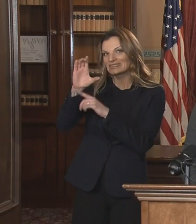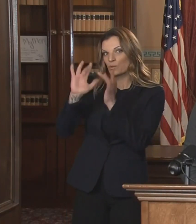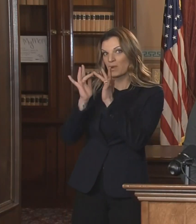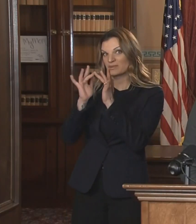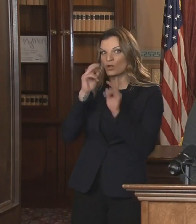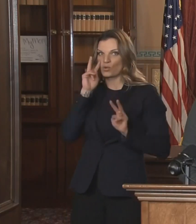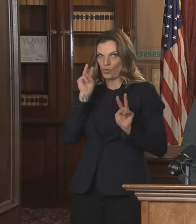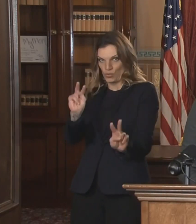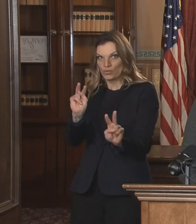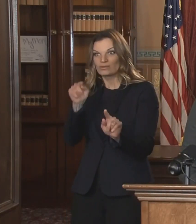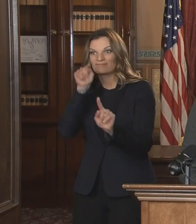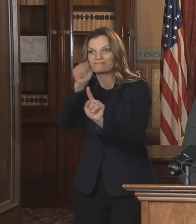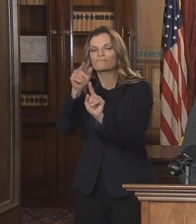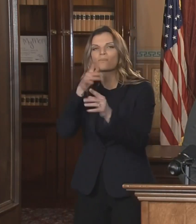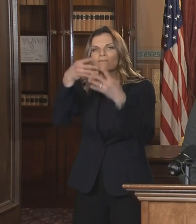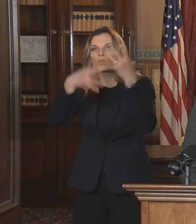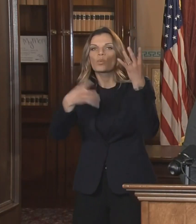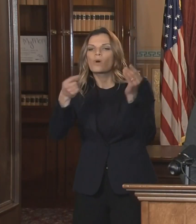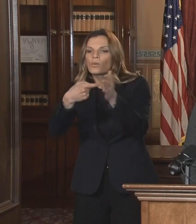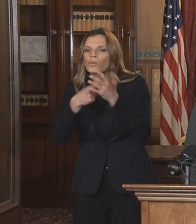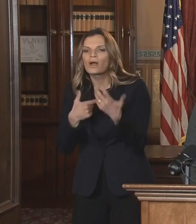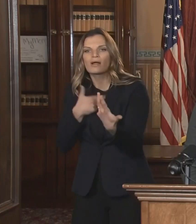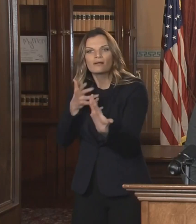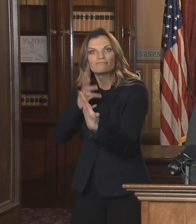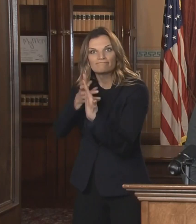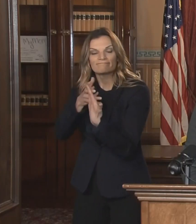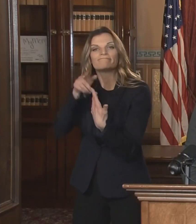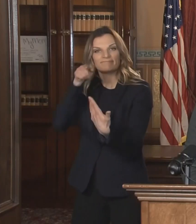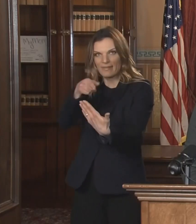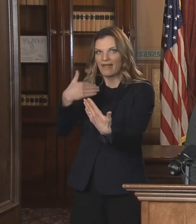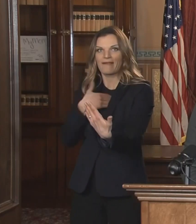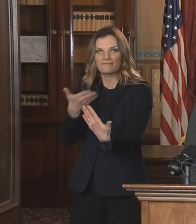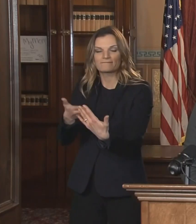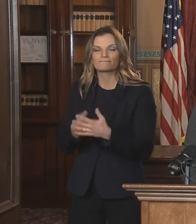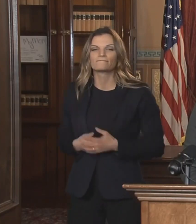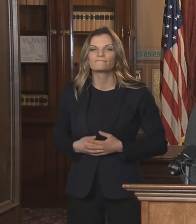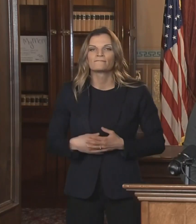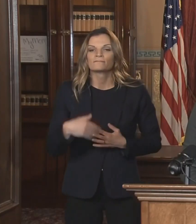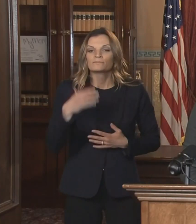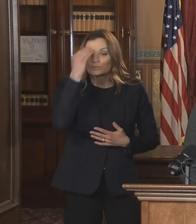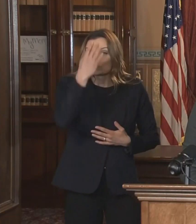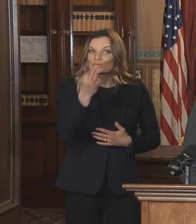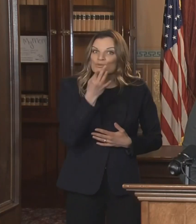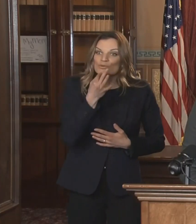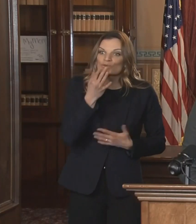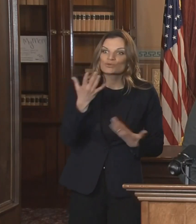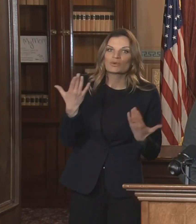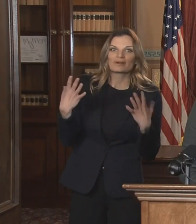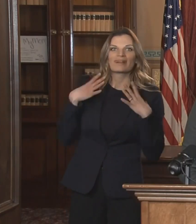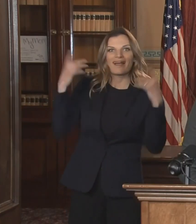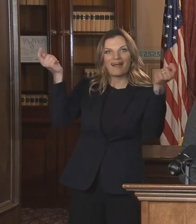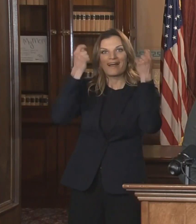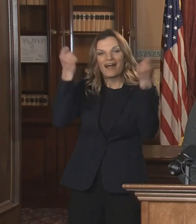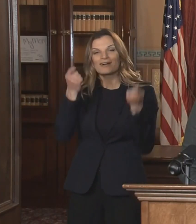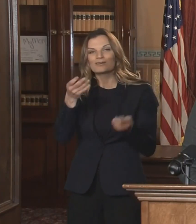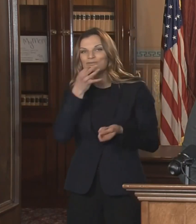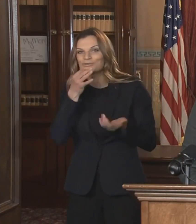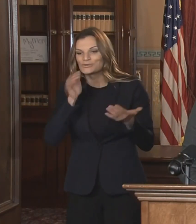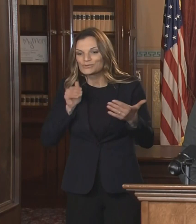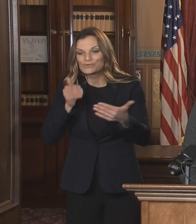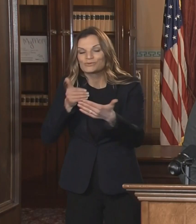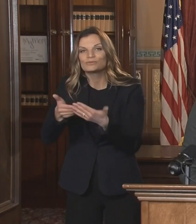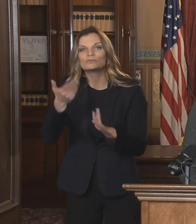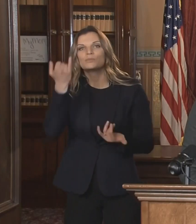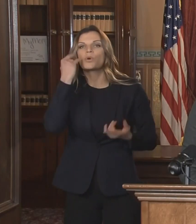As we head into the holiday season, I want to remind all Michiganders, if you are shopping for loved ones or